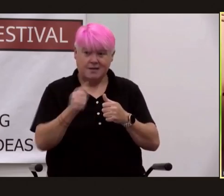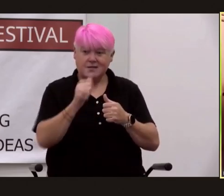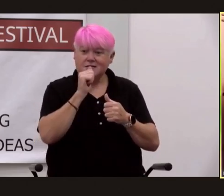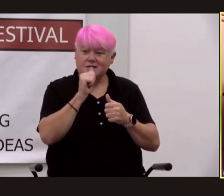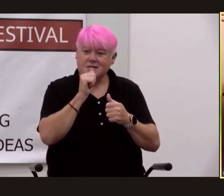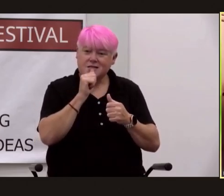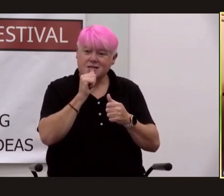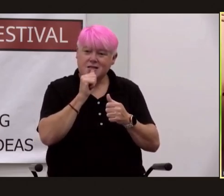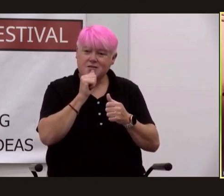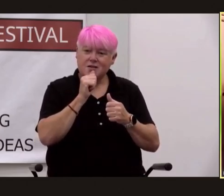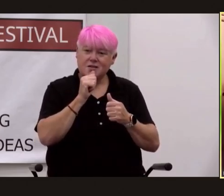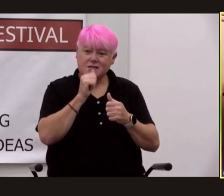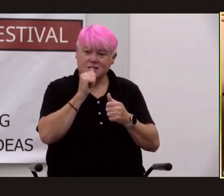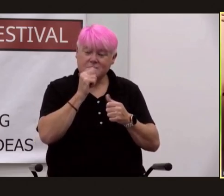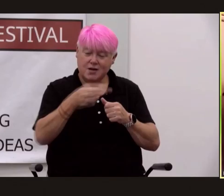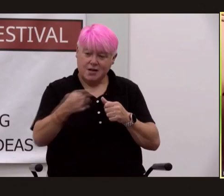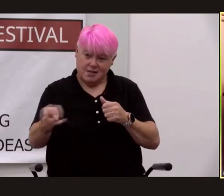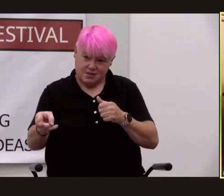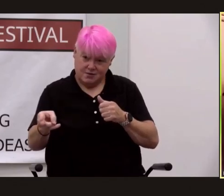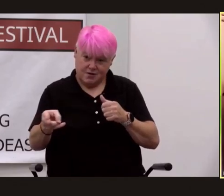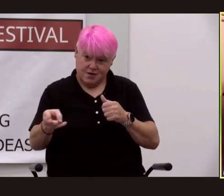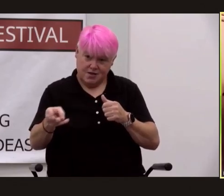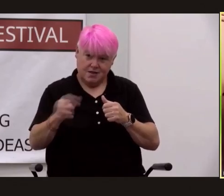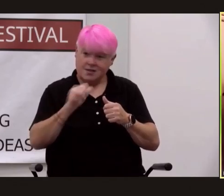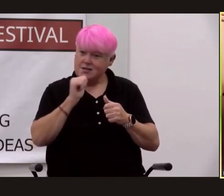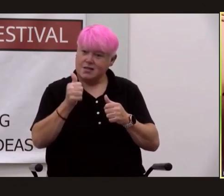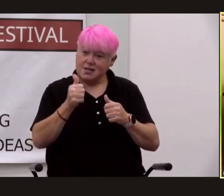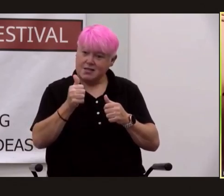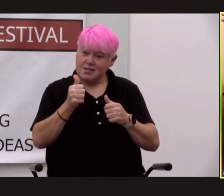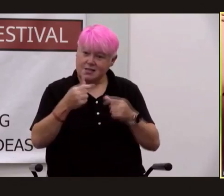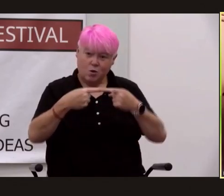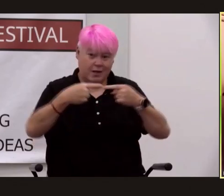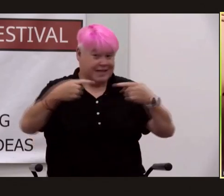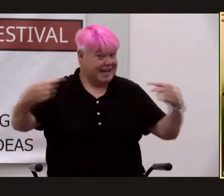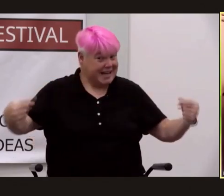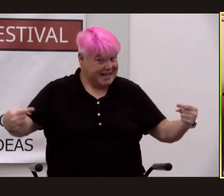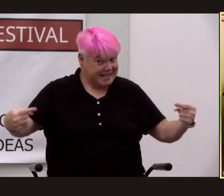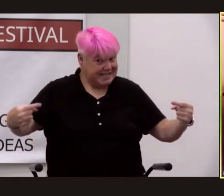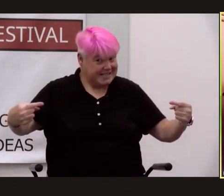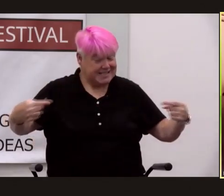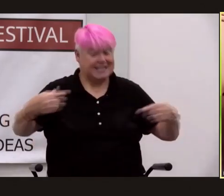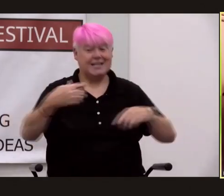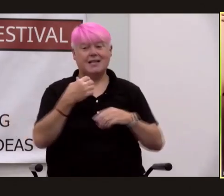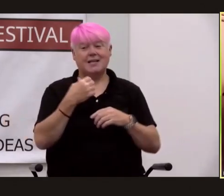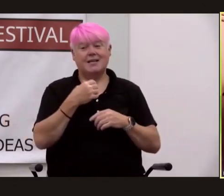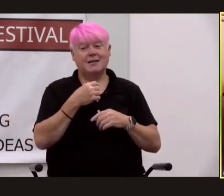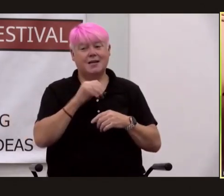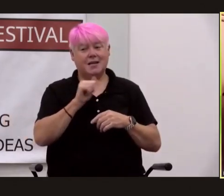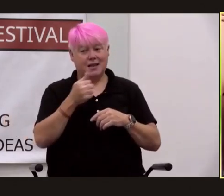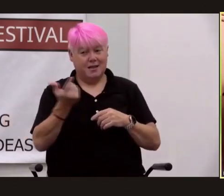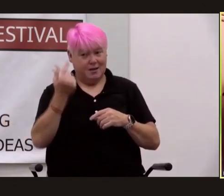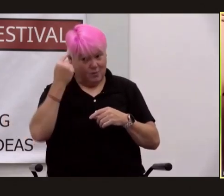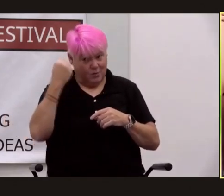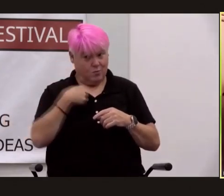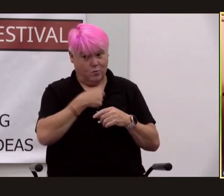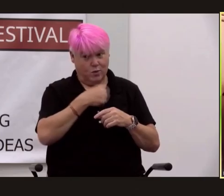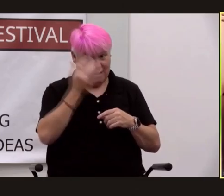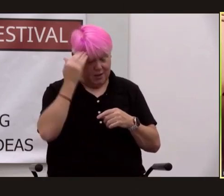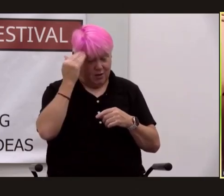a secret history does not contradict anything we know in the public record